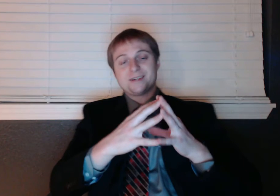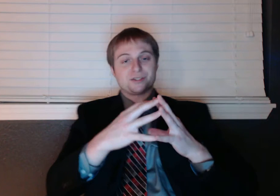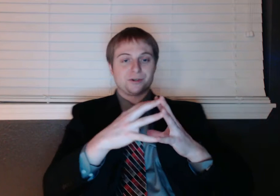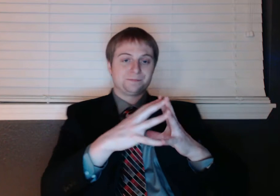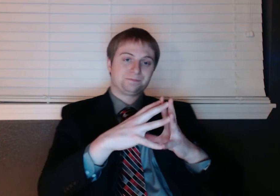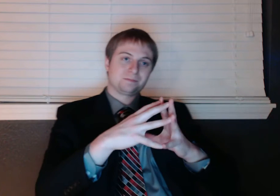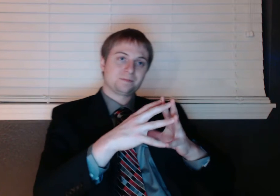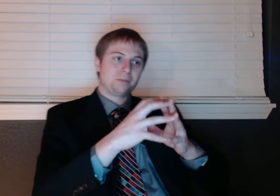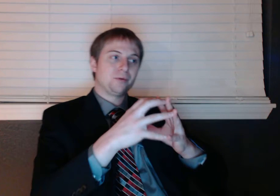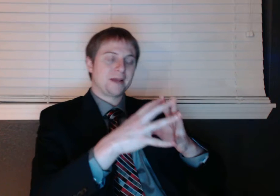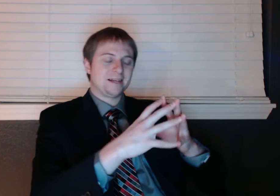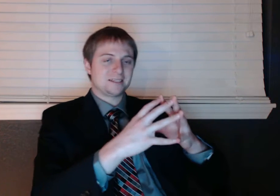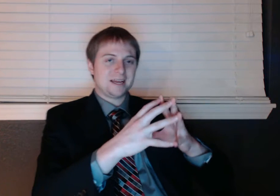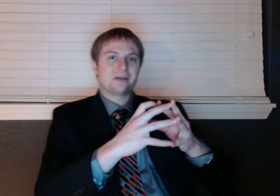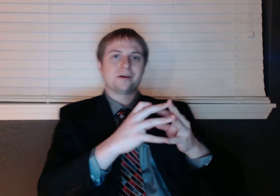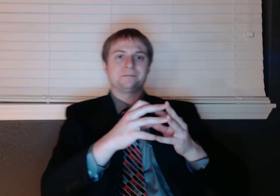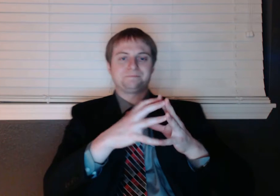likes her. People can't stand her.